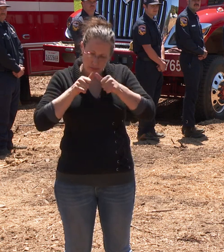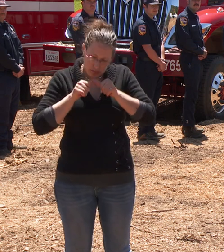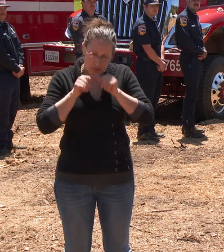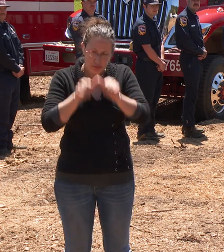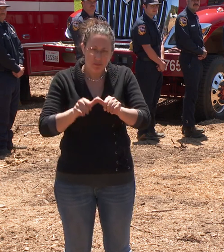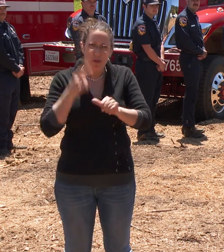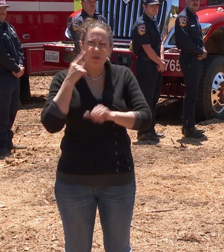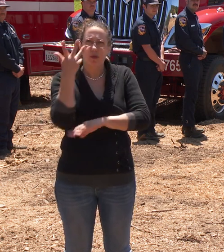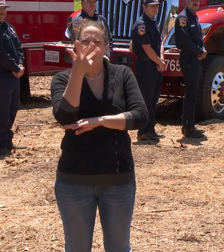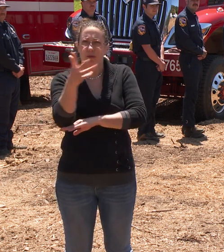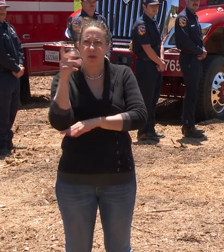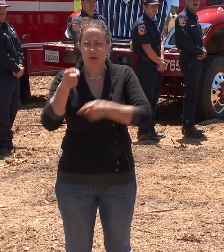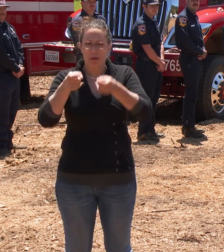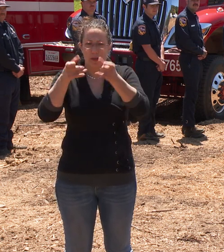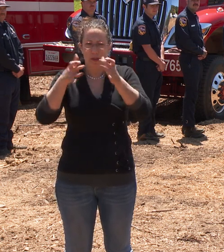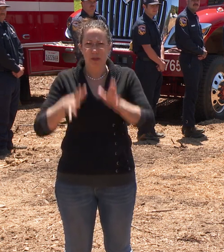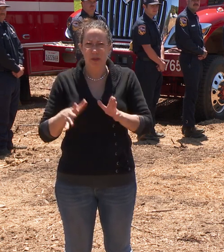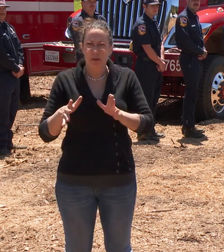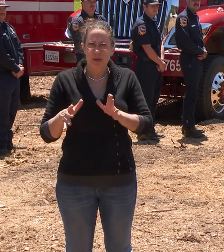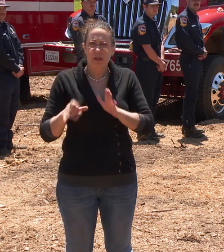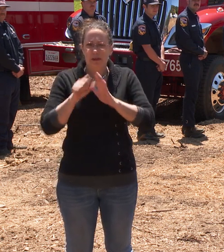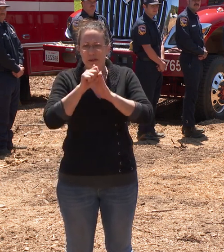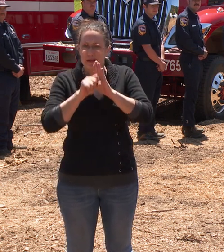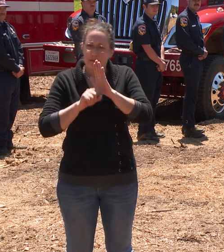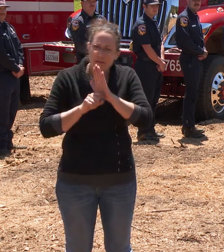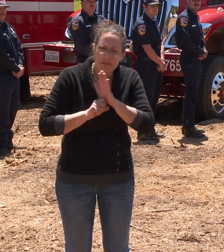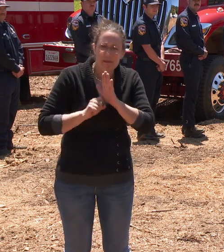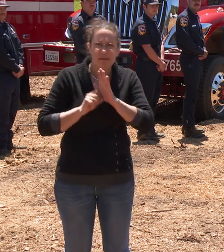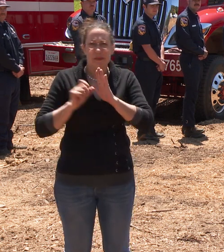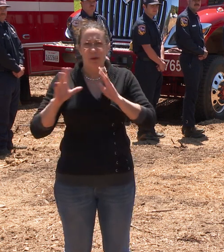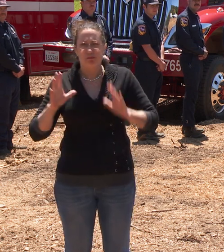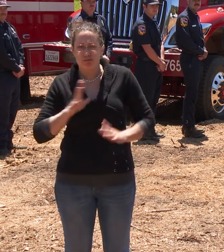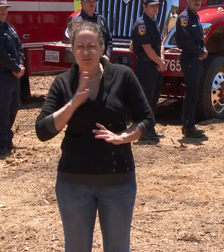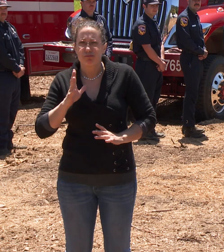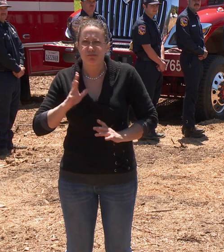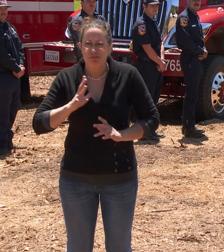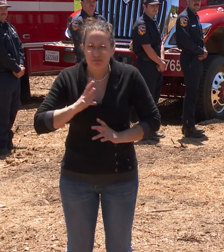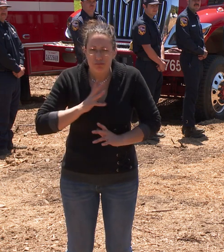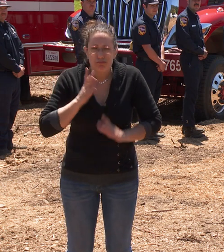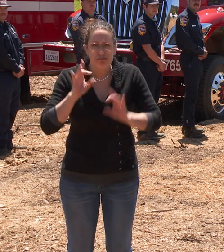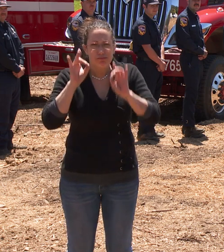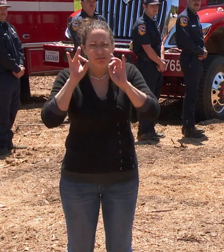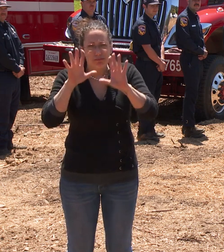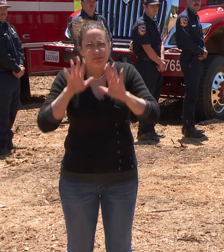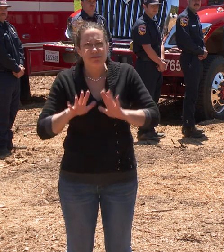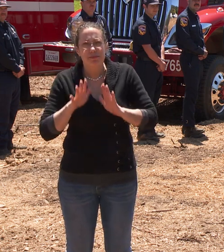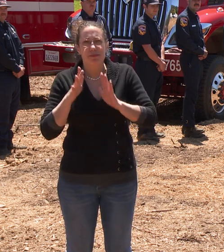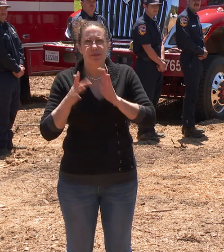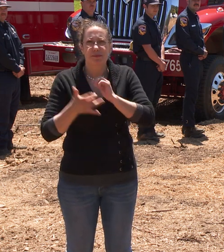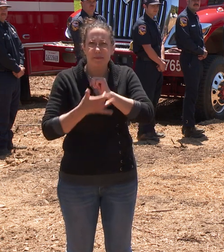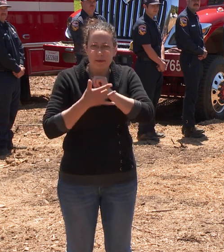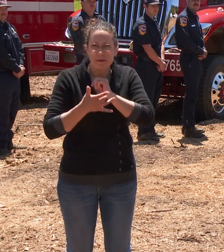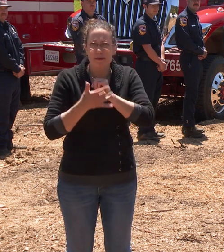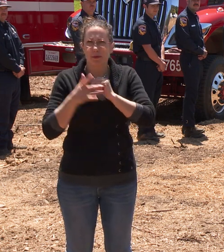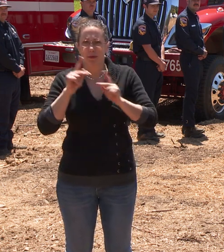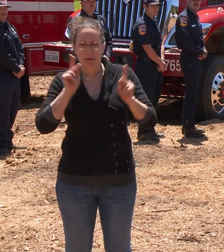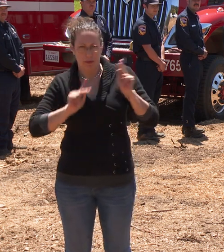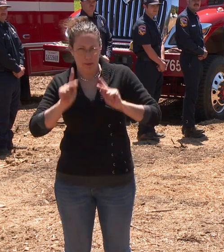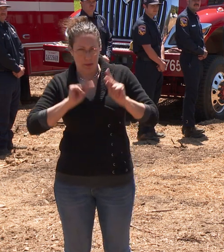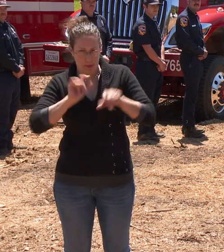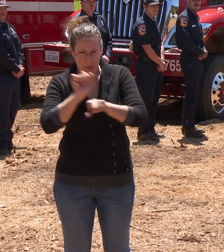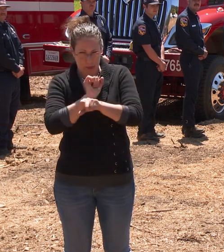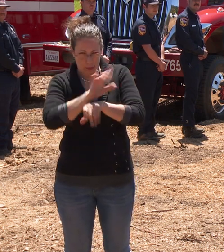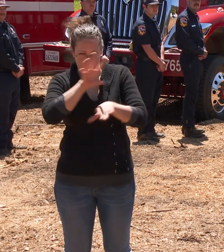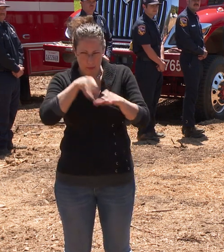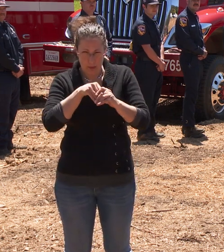and state-of-the-art apparatus, equipment, and personnel. The state has invested